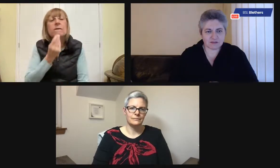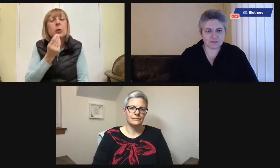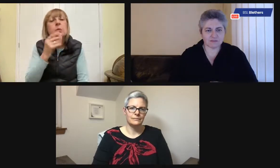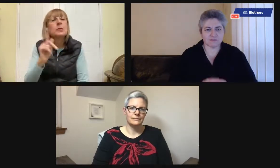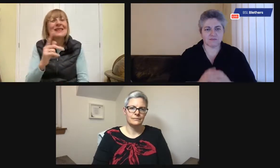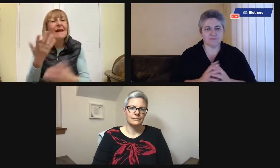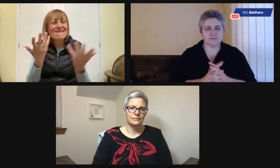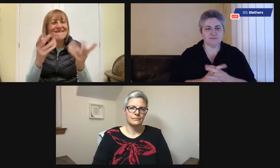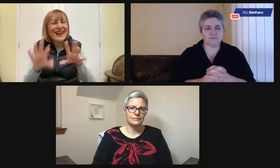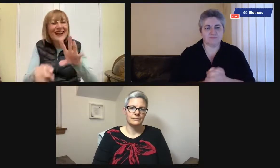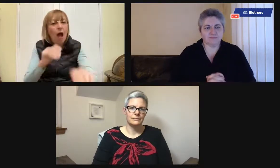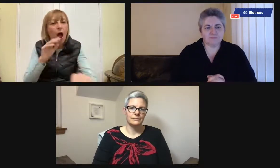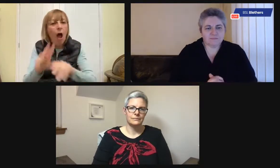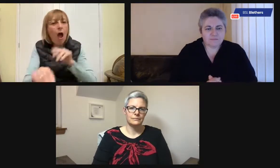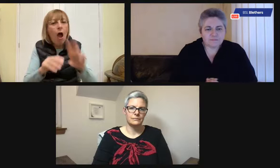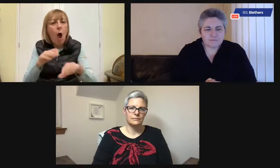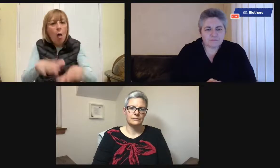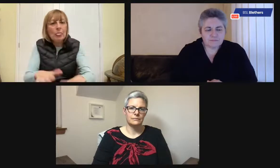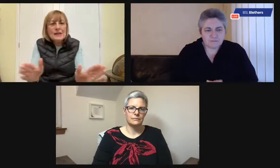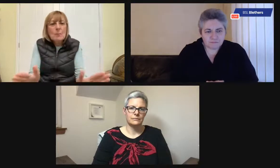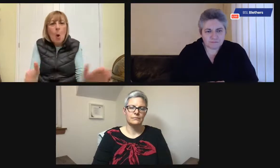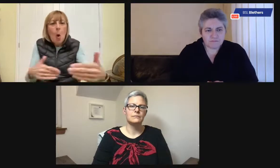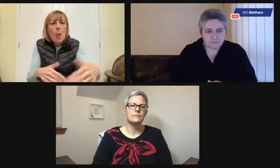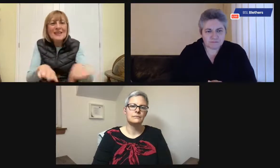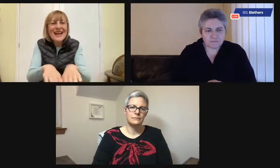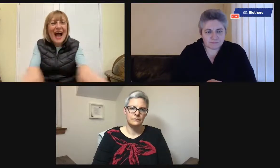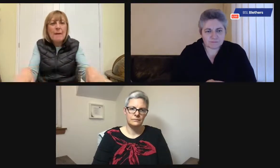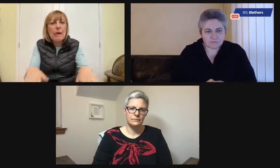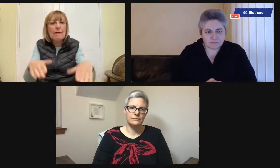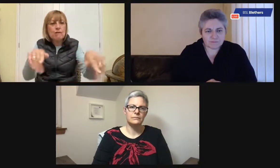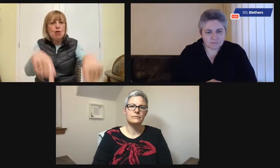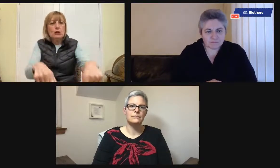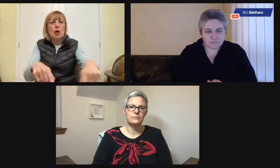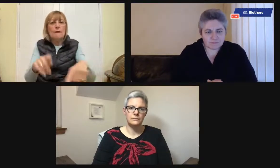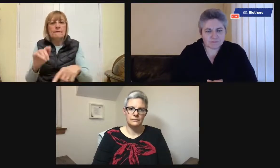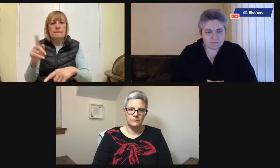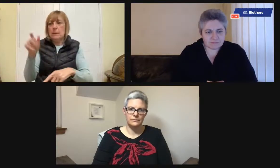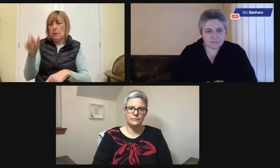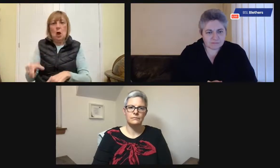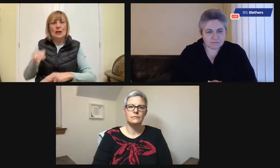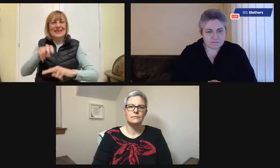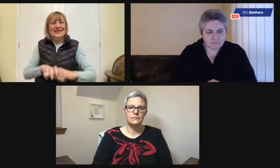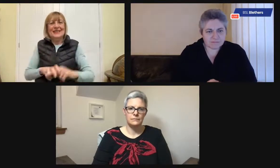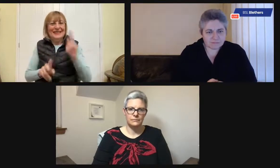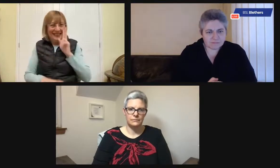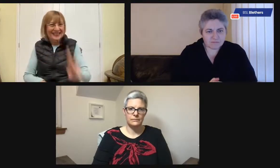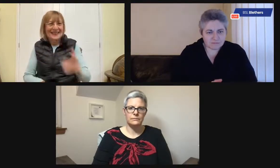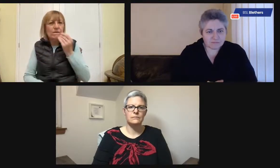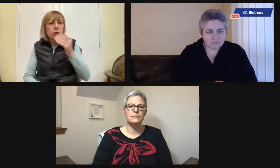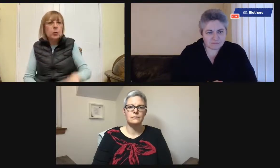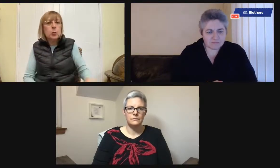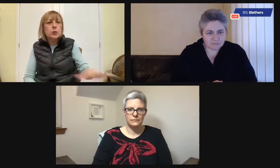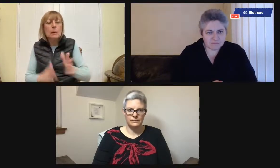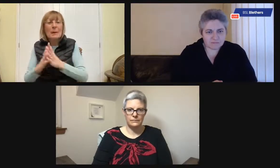And I put them, well, people with dementia tend to like finger food, you know, things that you can get on the table.